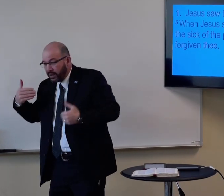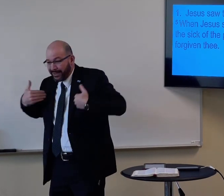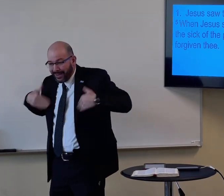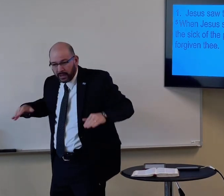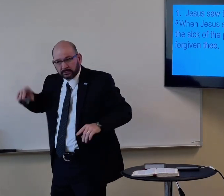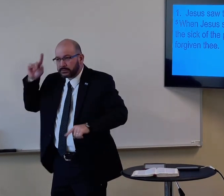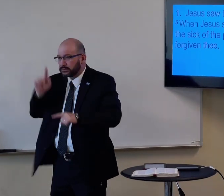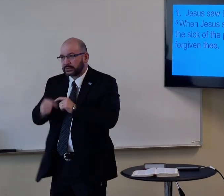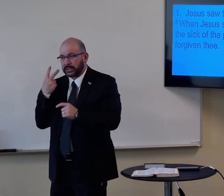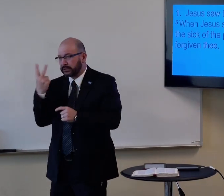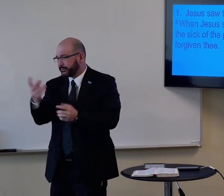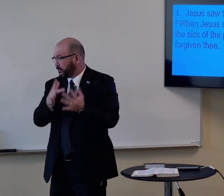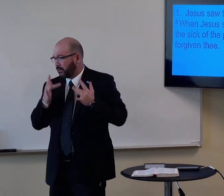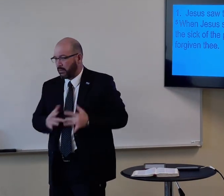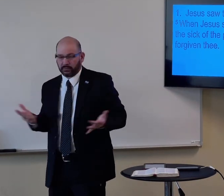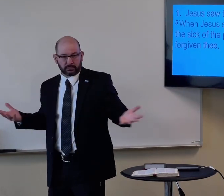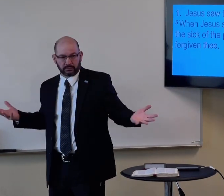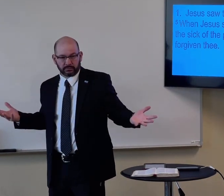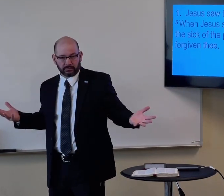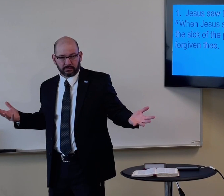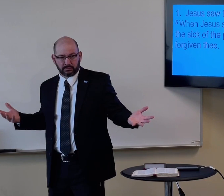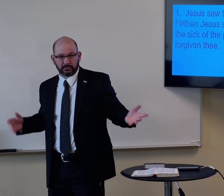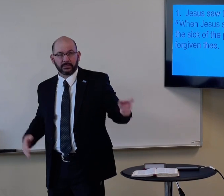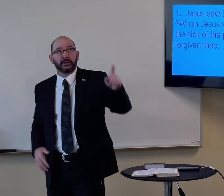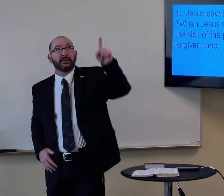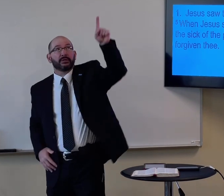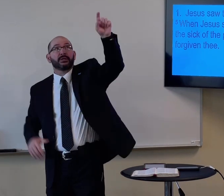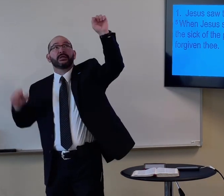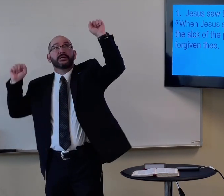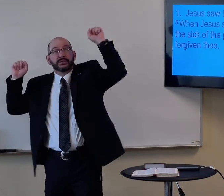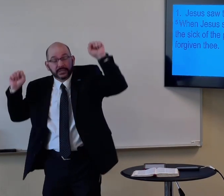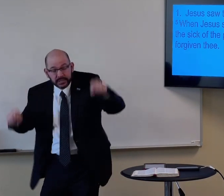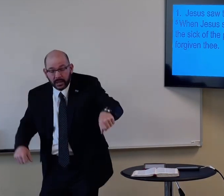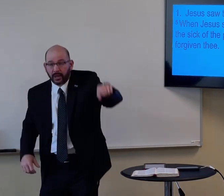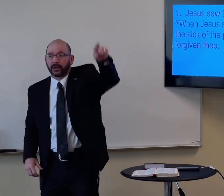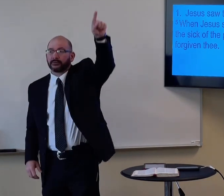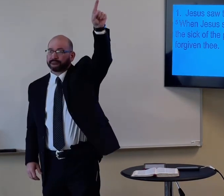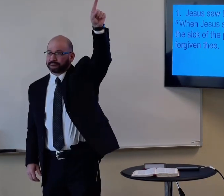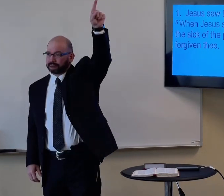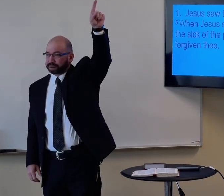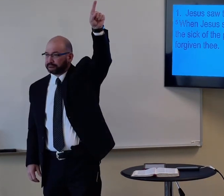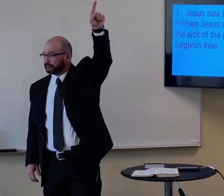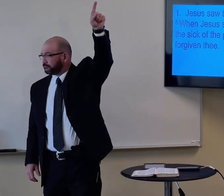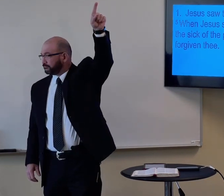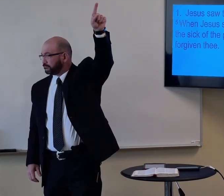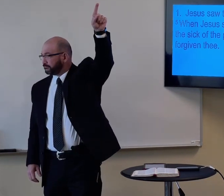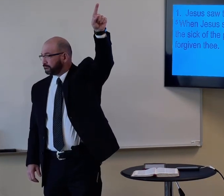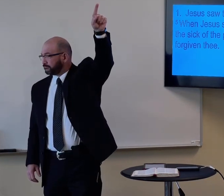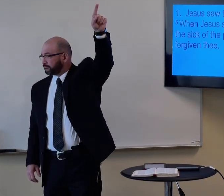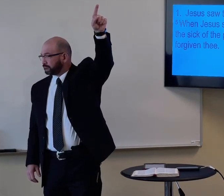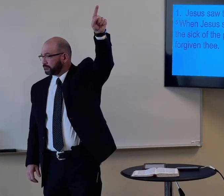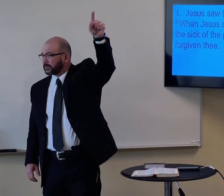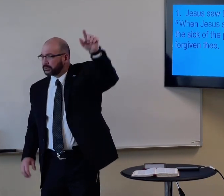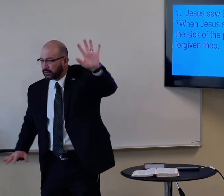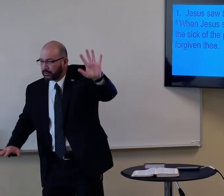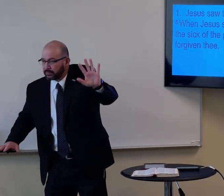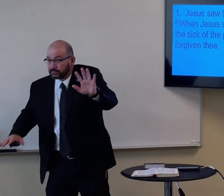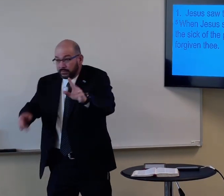You know, and it's true too that Satan and angels cannot see your heart, but God